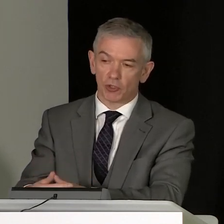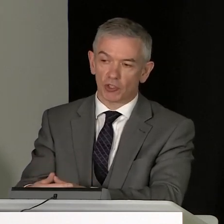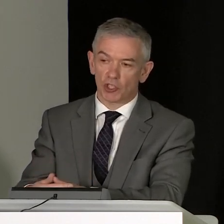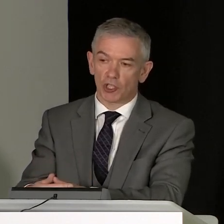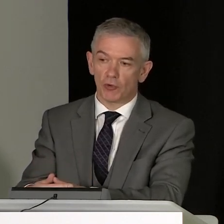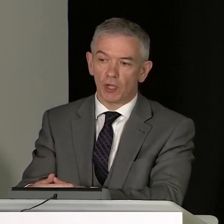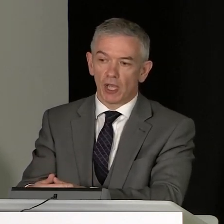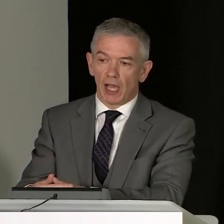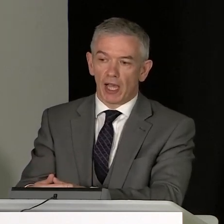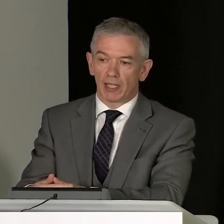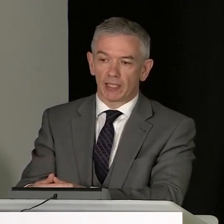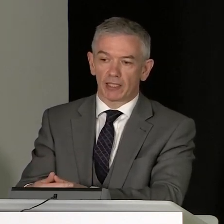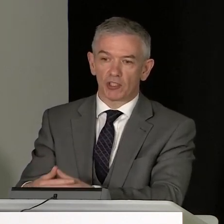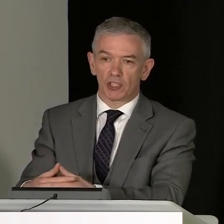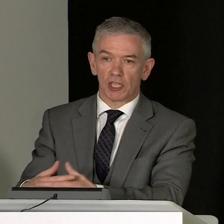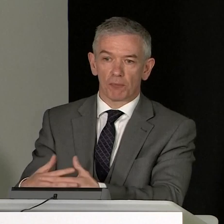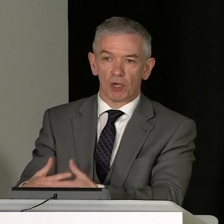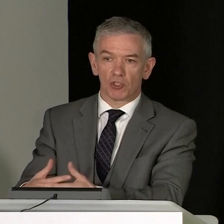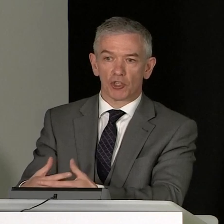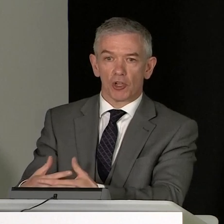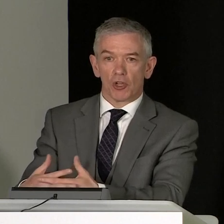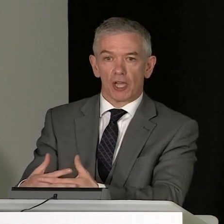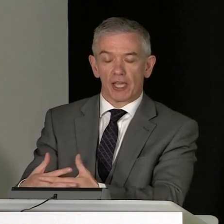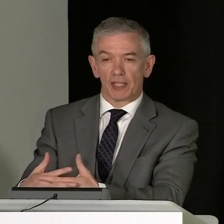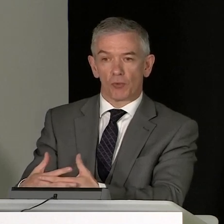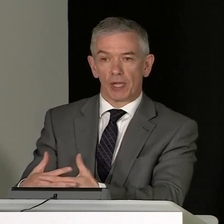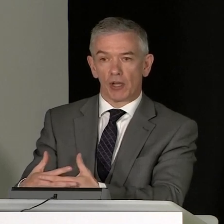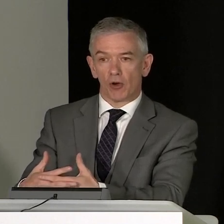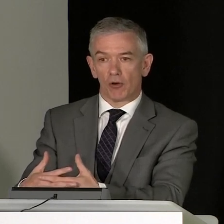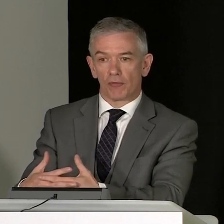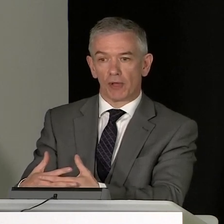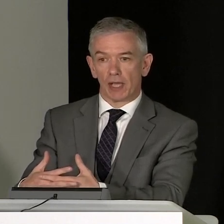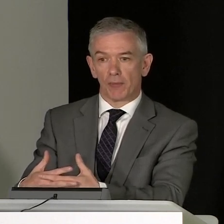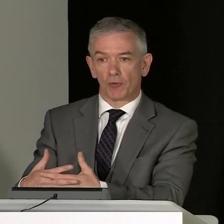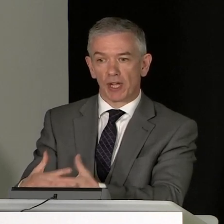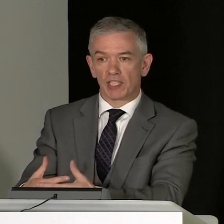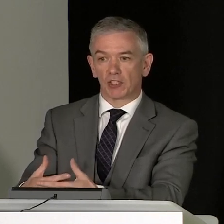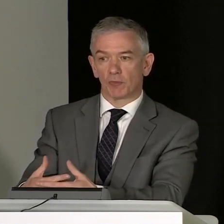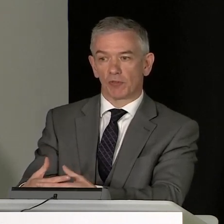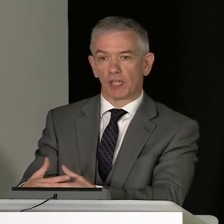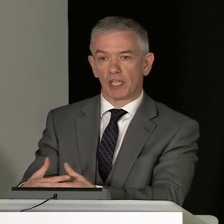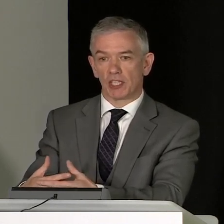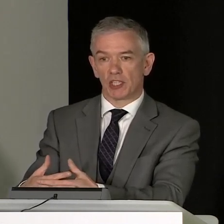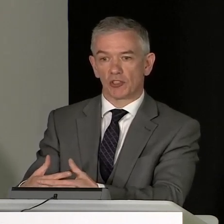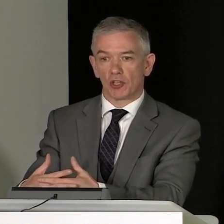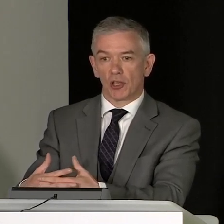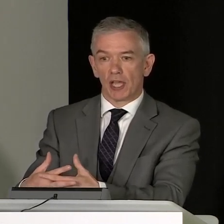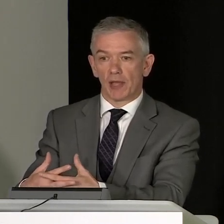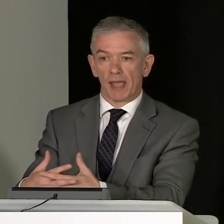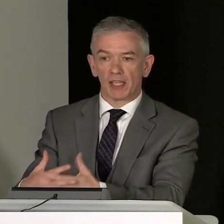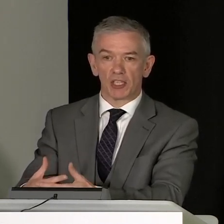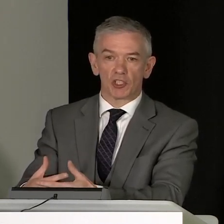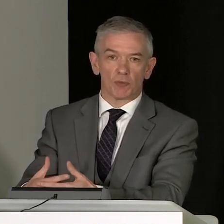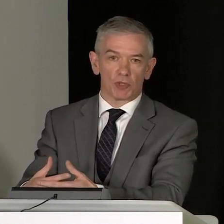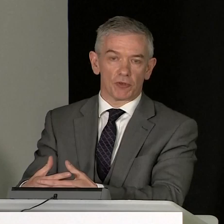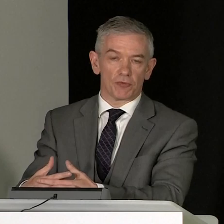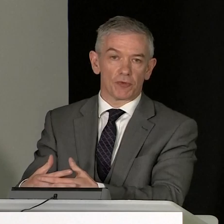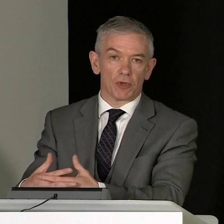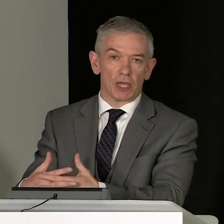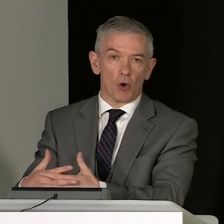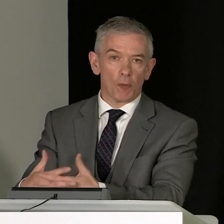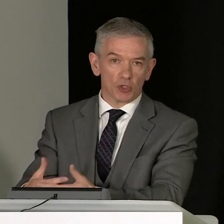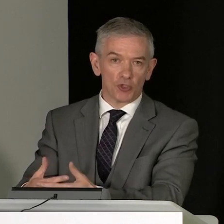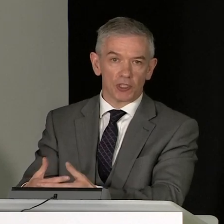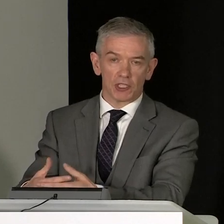number in Scotland just now. And it doesn't take much in the way of a rising number of cases, increased number